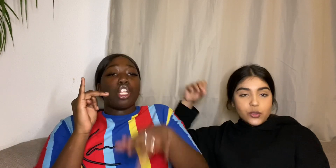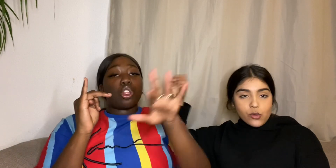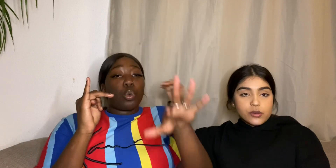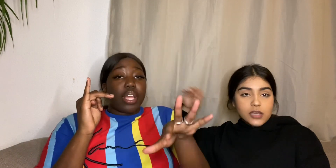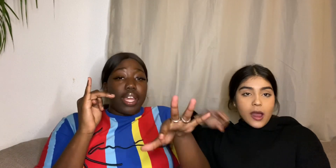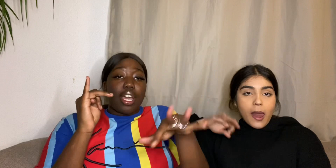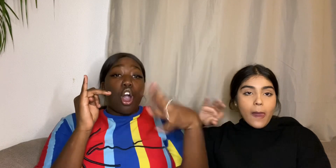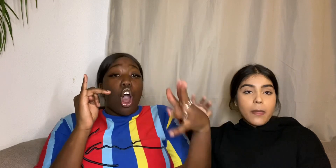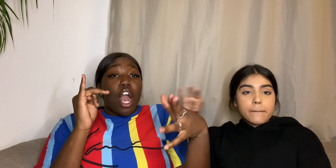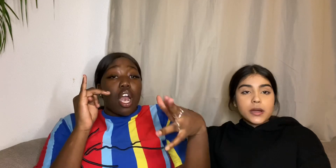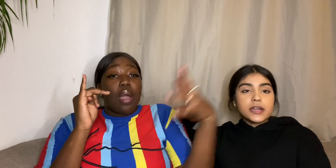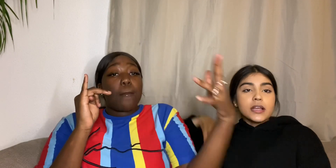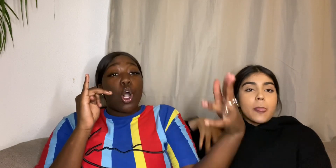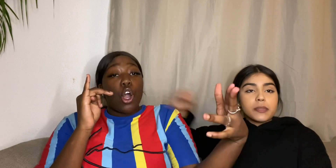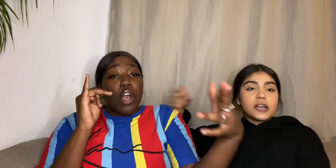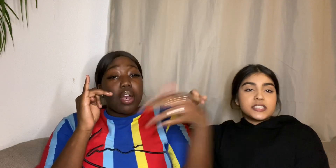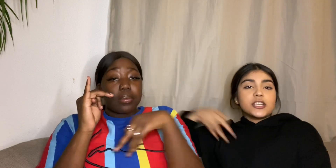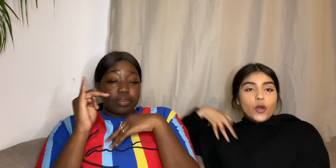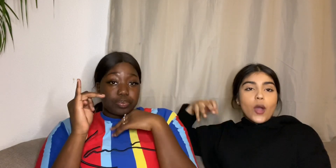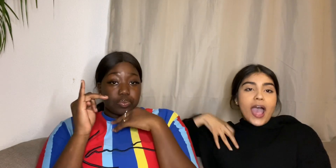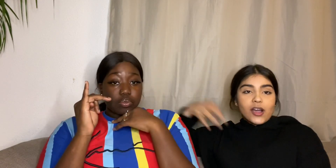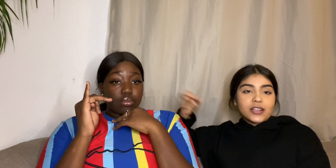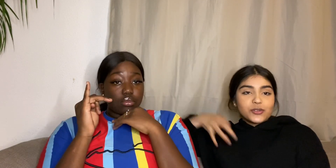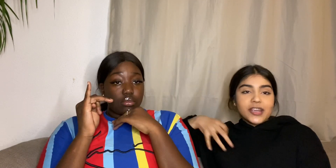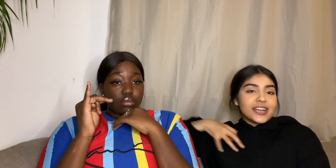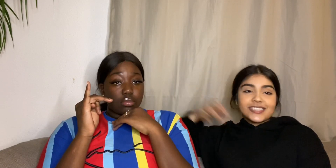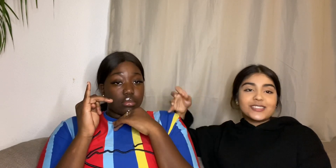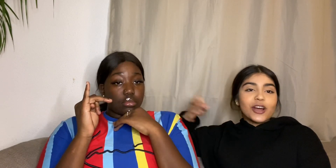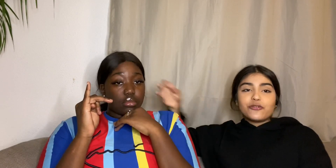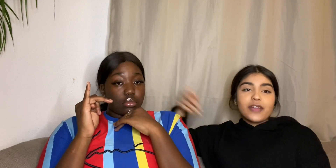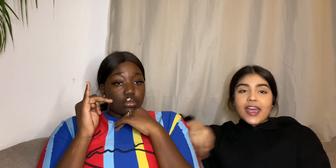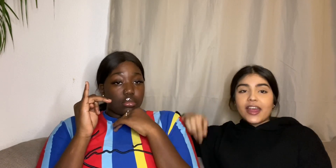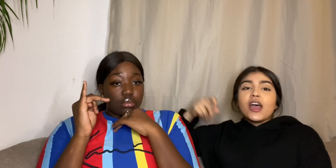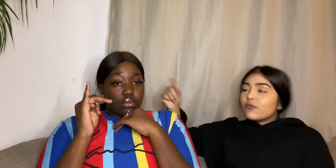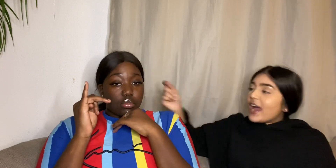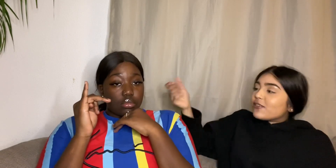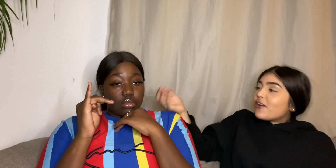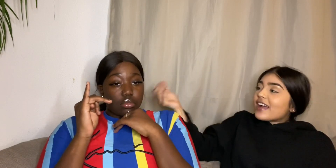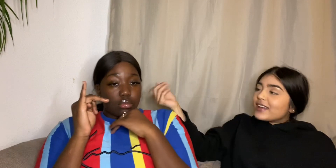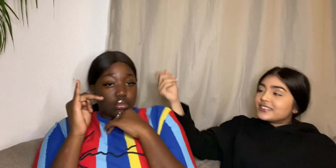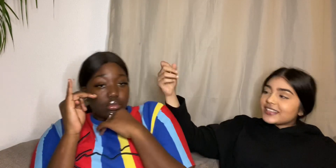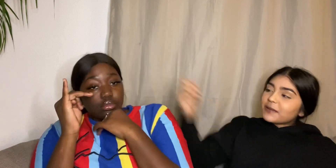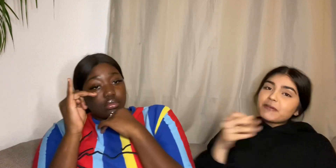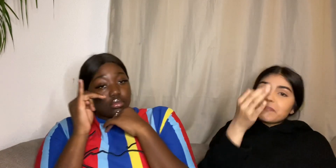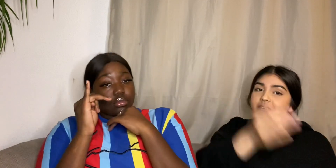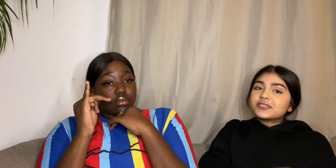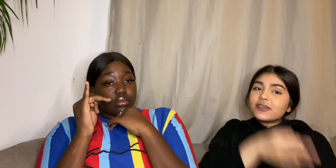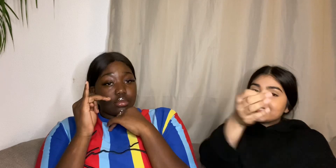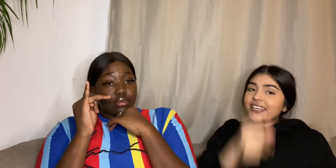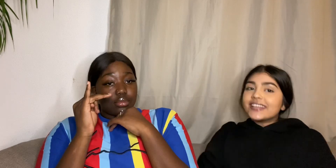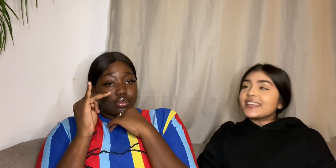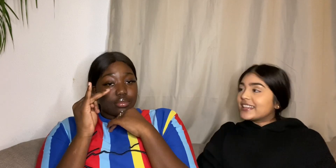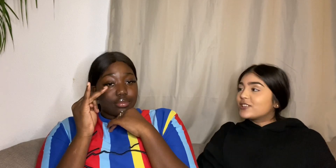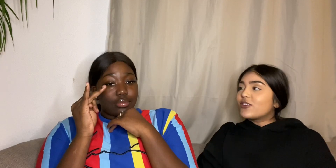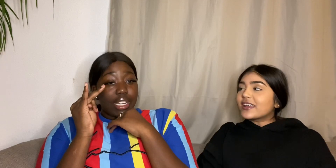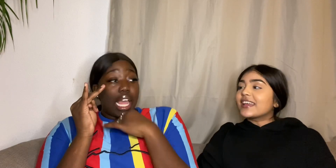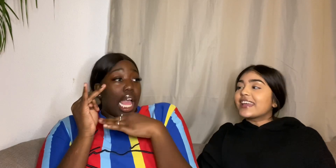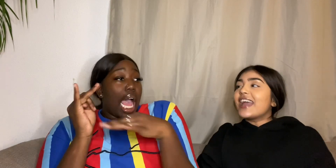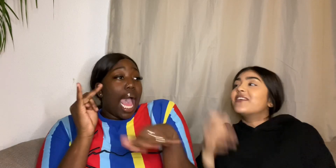are a number Because you know I got three axes It's not fair Why the fuck are you cheating People don't cheat in this fucking game Why